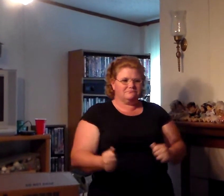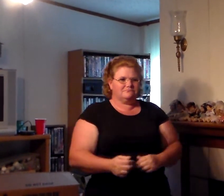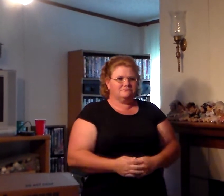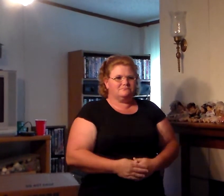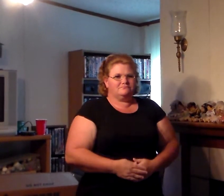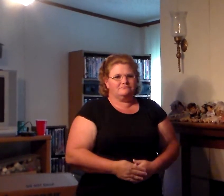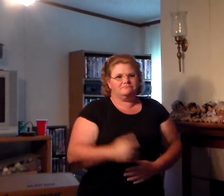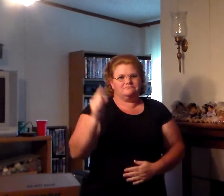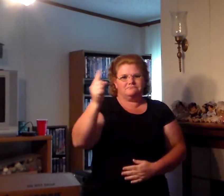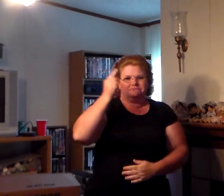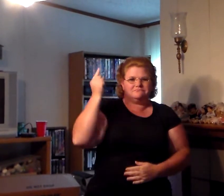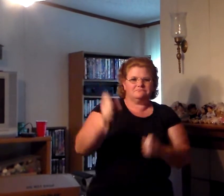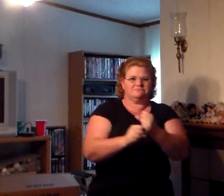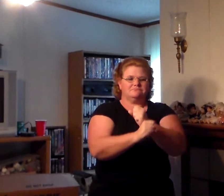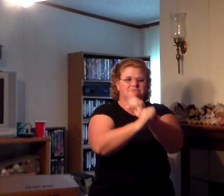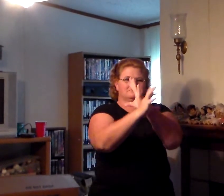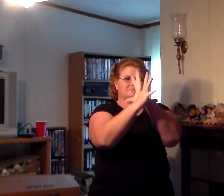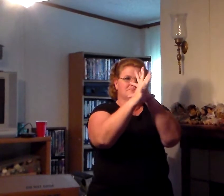I can only imagine